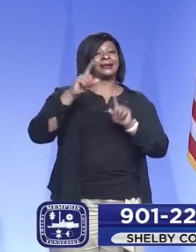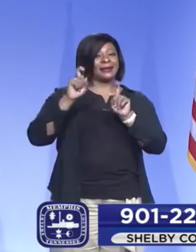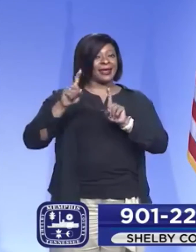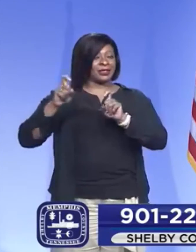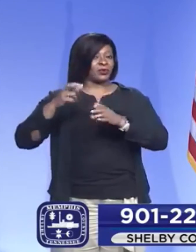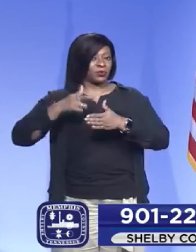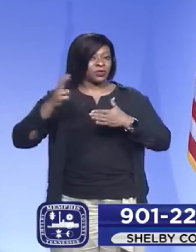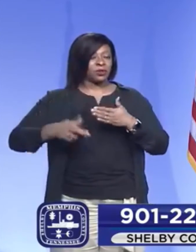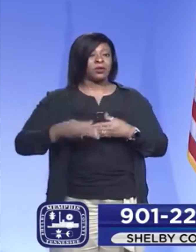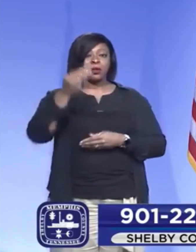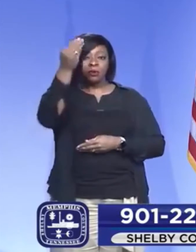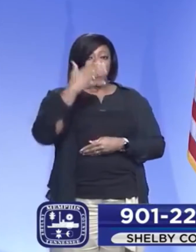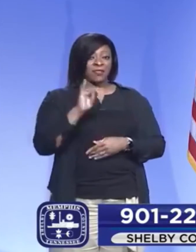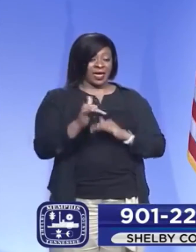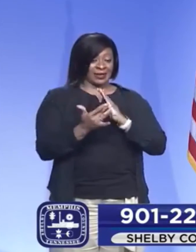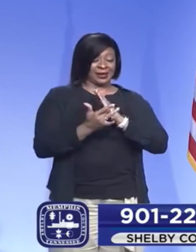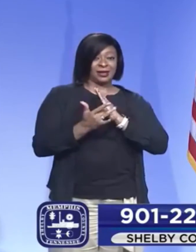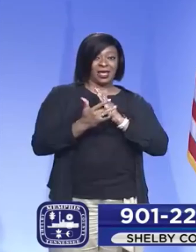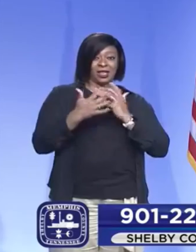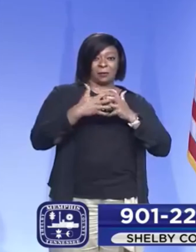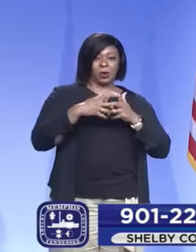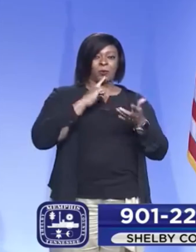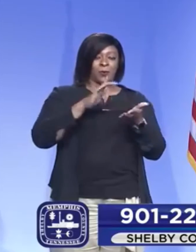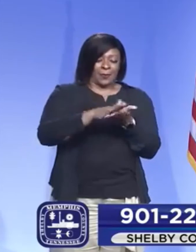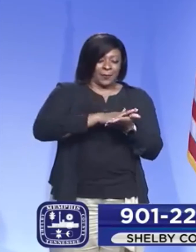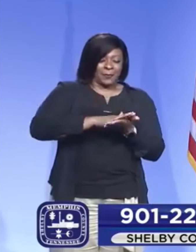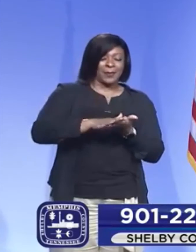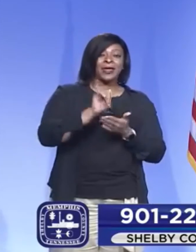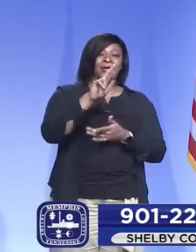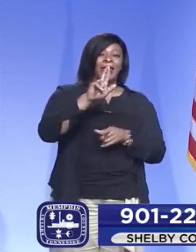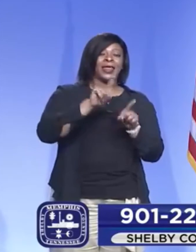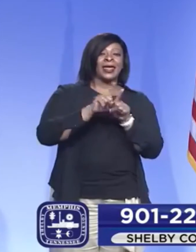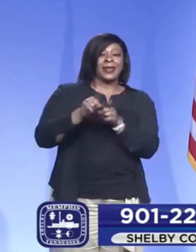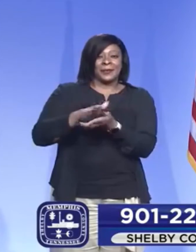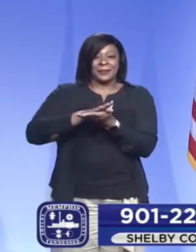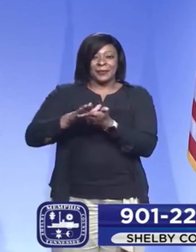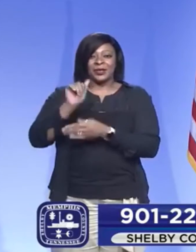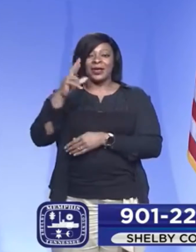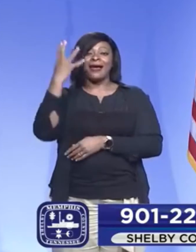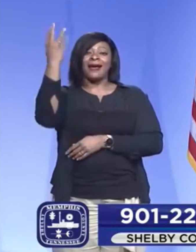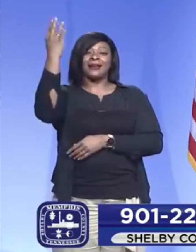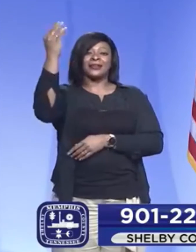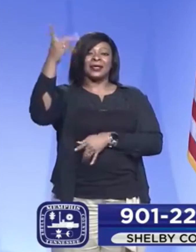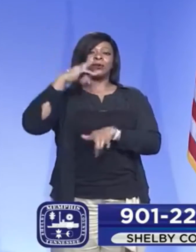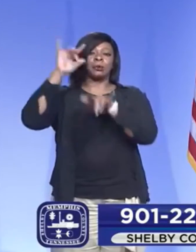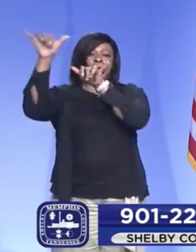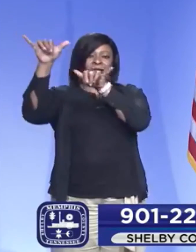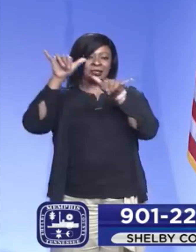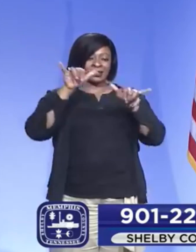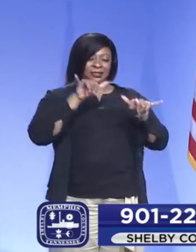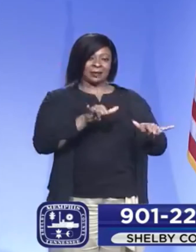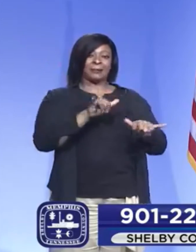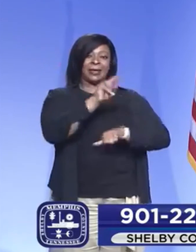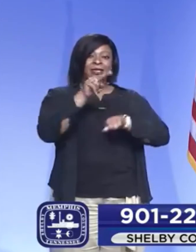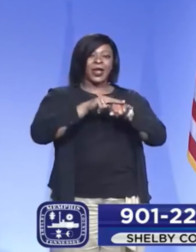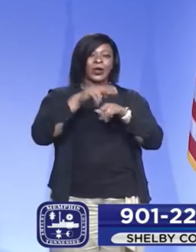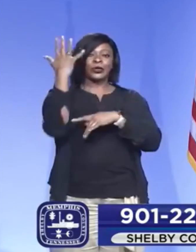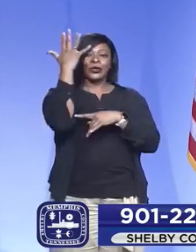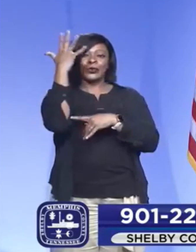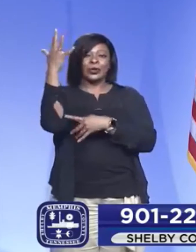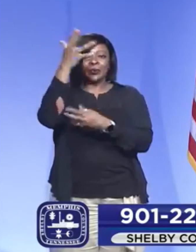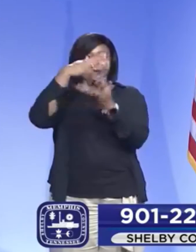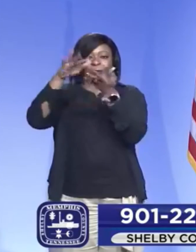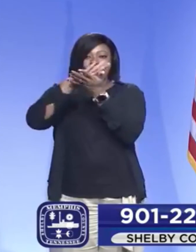They tell us that the technology cleans the air the same way the air is clean outdoors in nature. The system